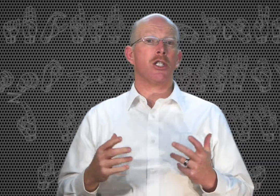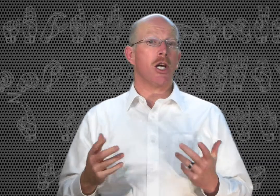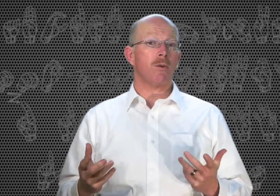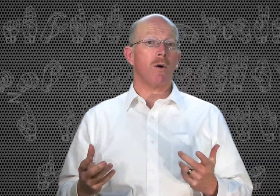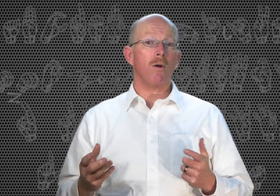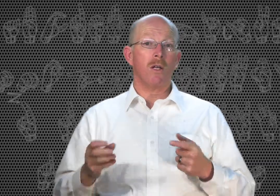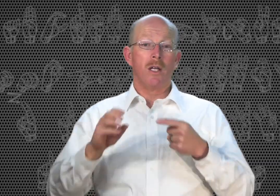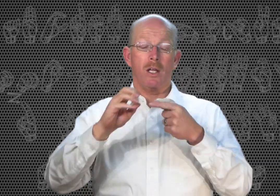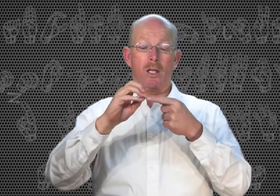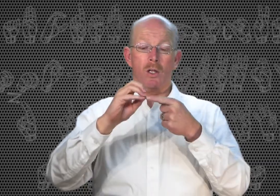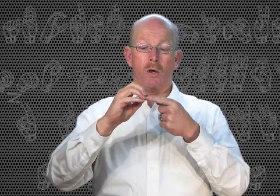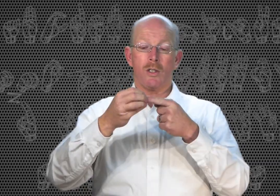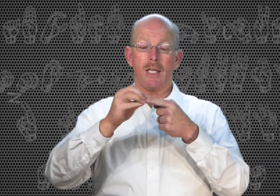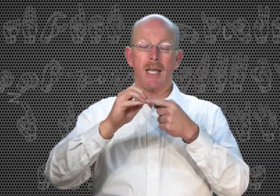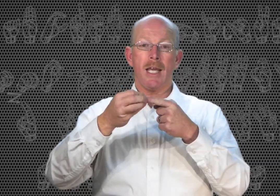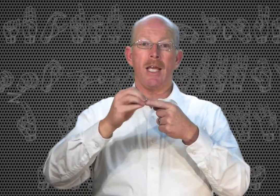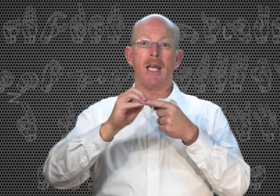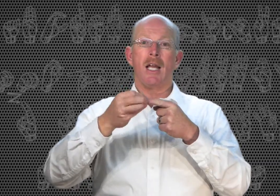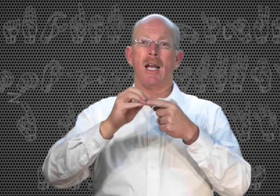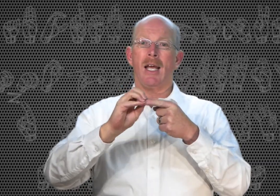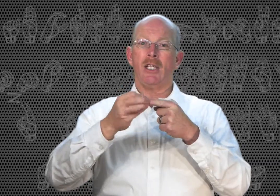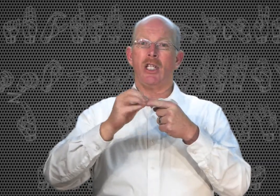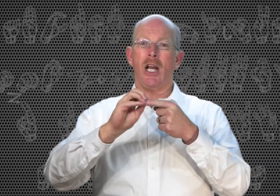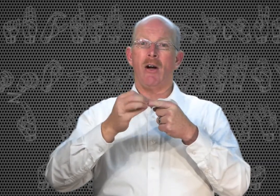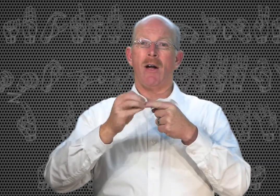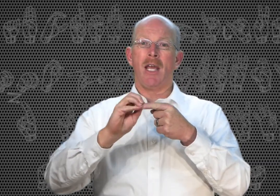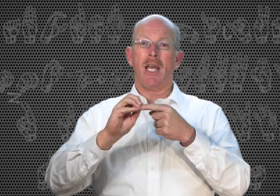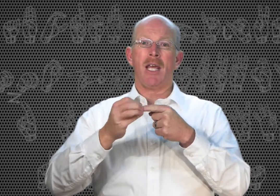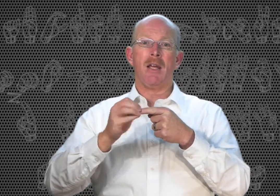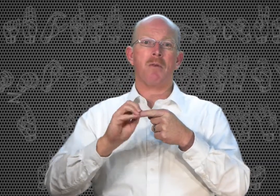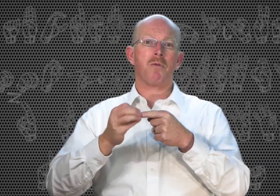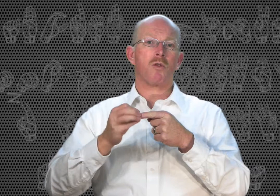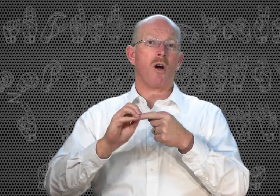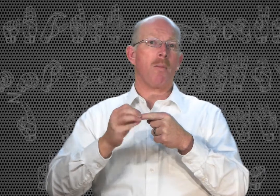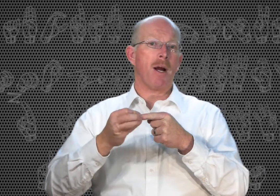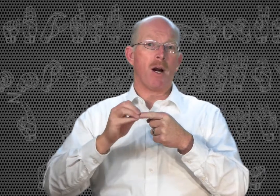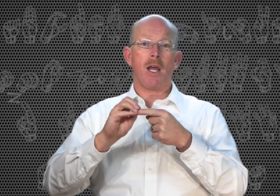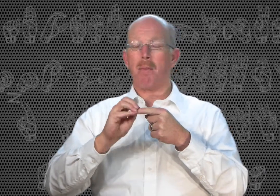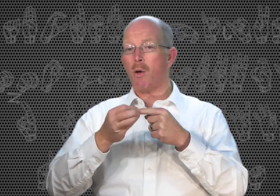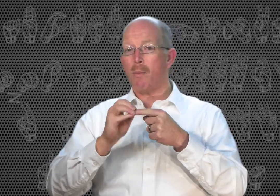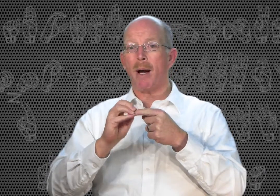general. You'll see like cherry, strawberry, blueberry.